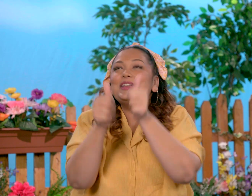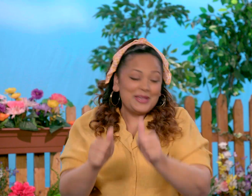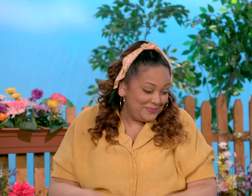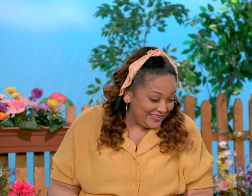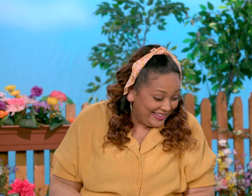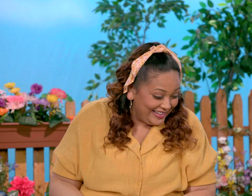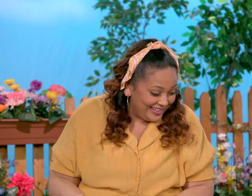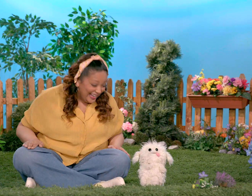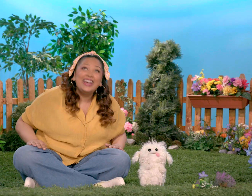spot.